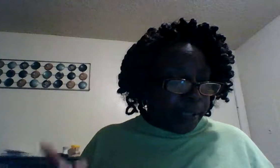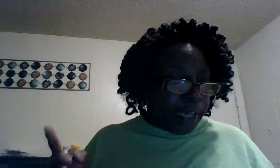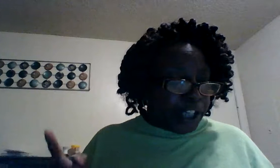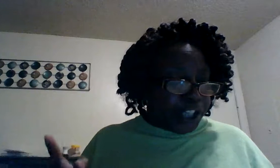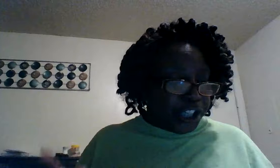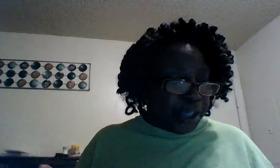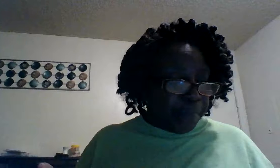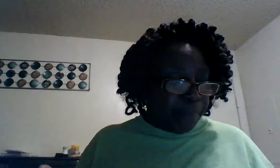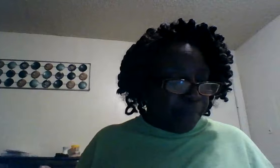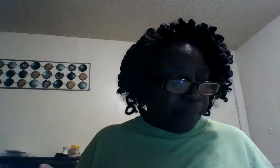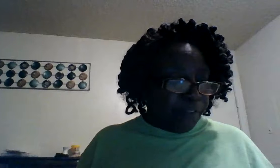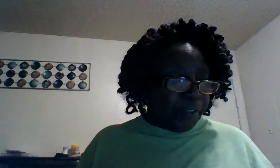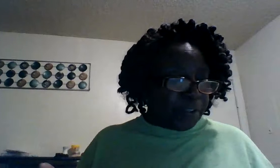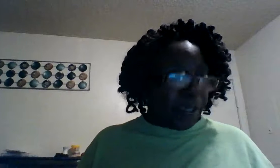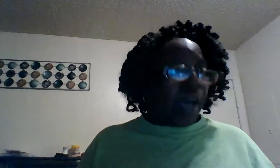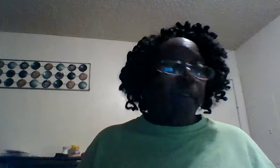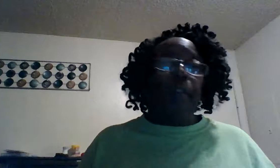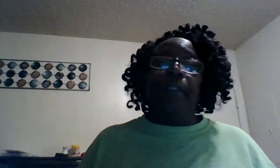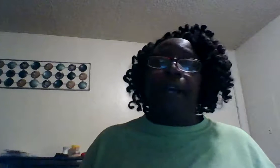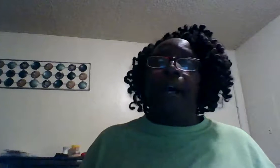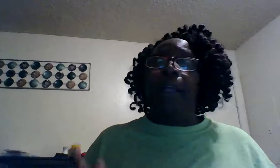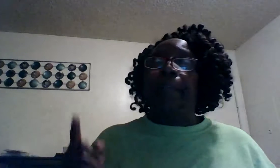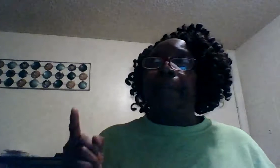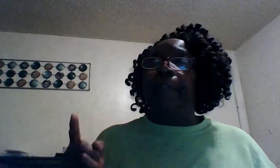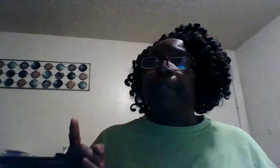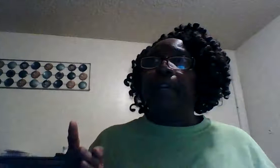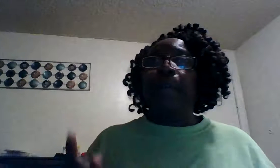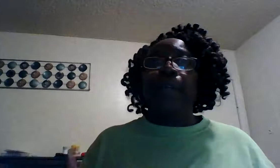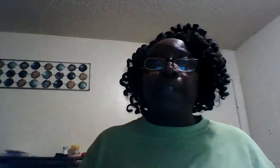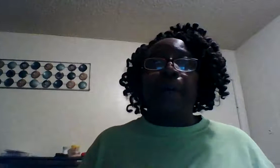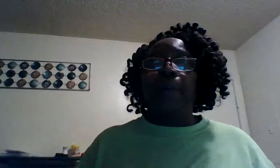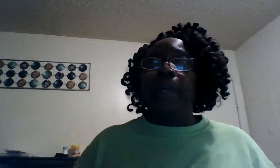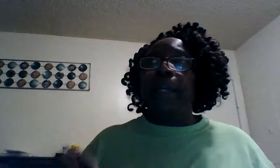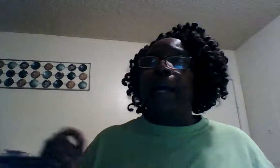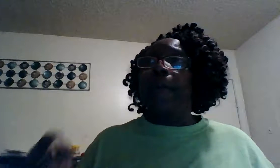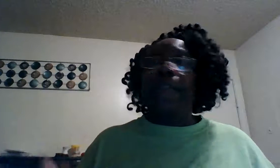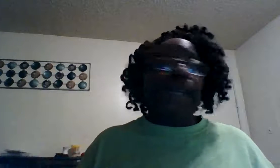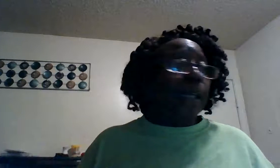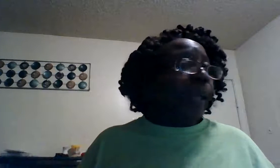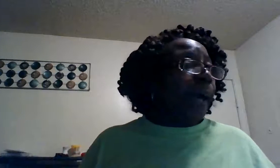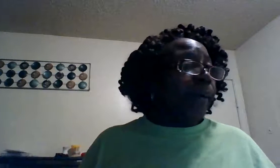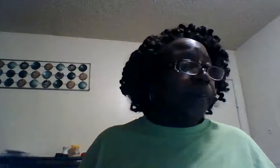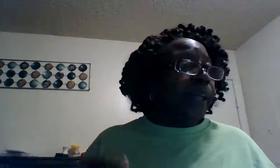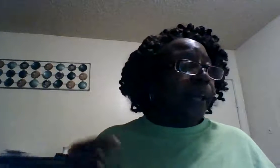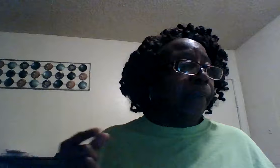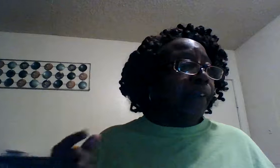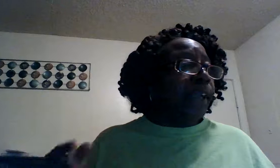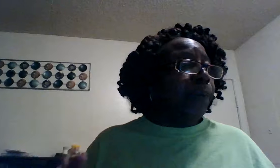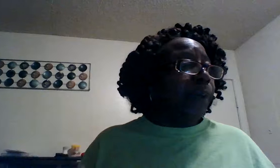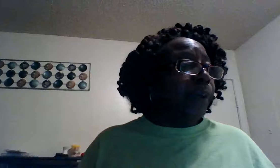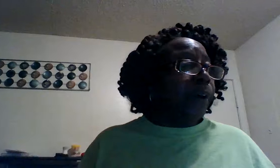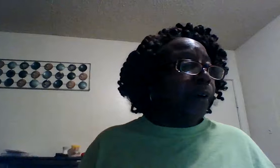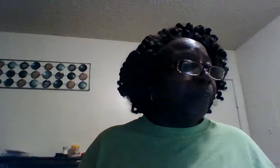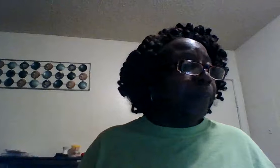as sheep for the slaughter hallelujah and we know in our daily life is everything we're going through